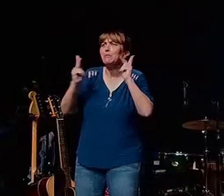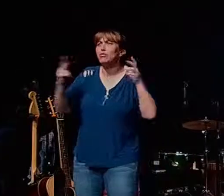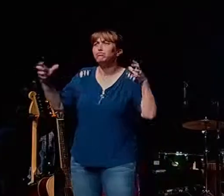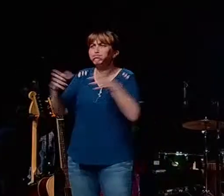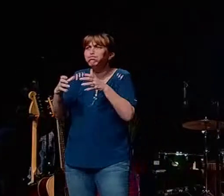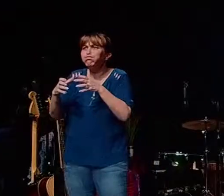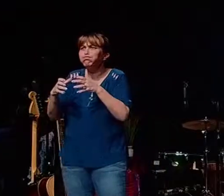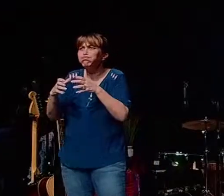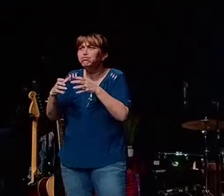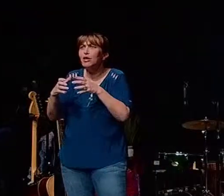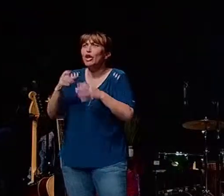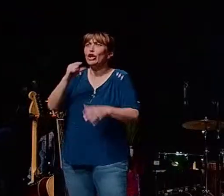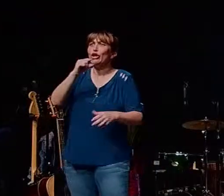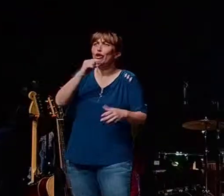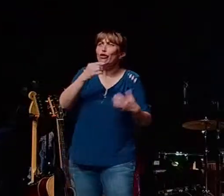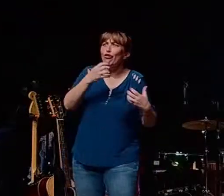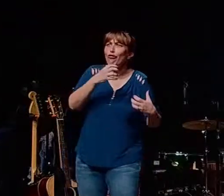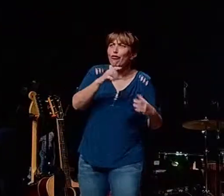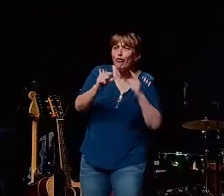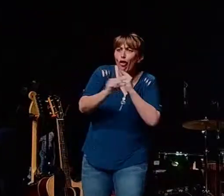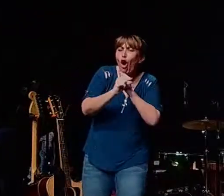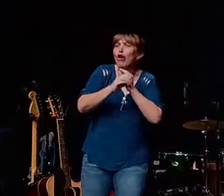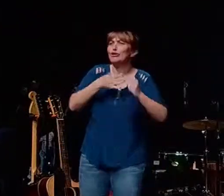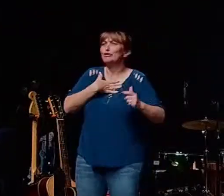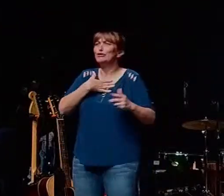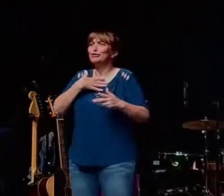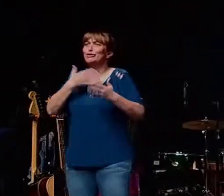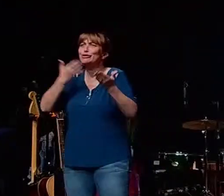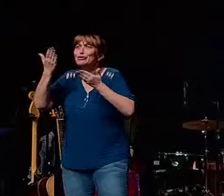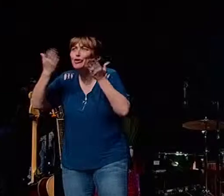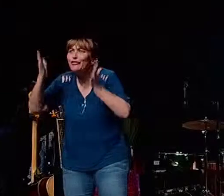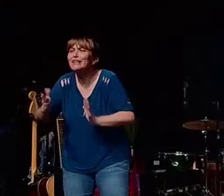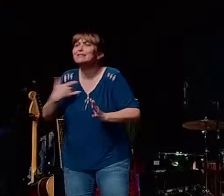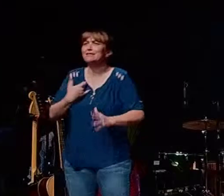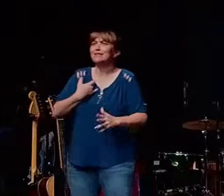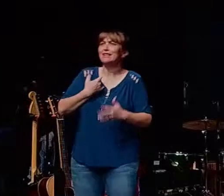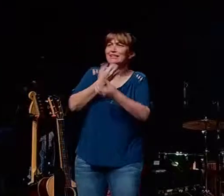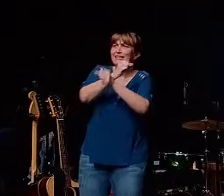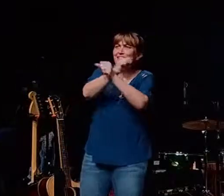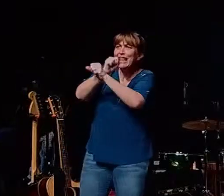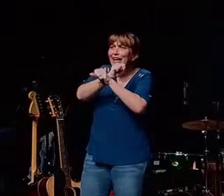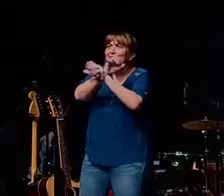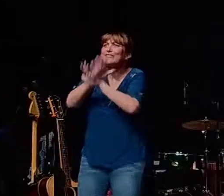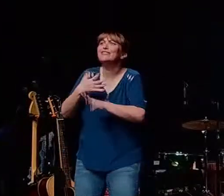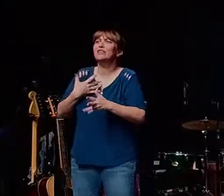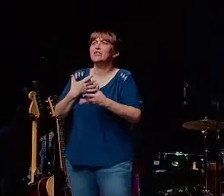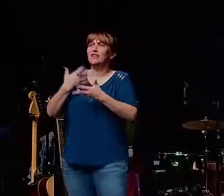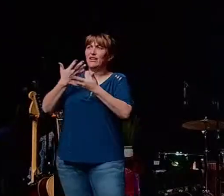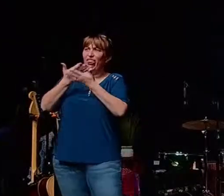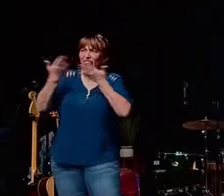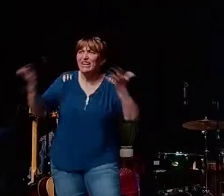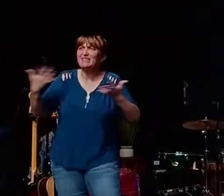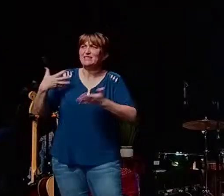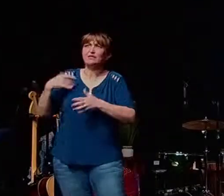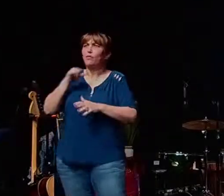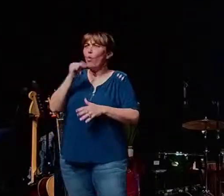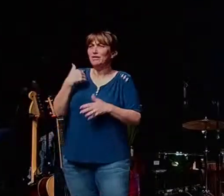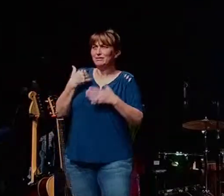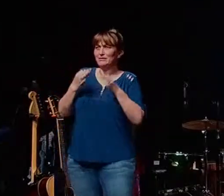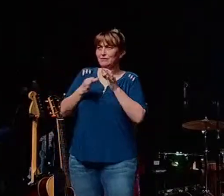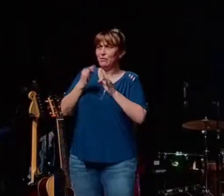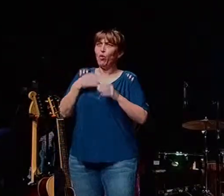guards servants servants slaves food gear right it